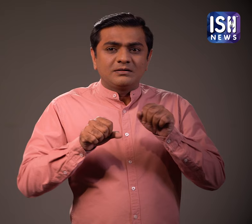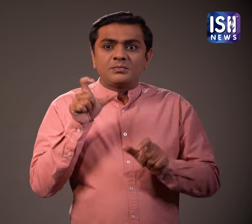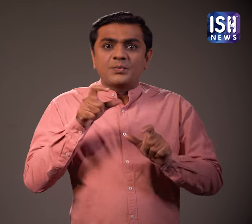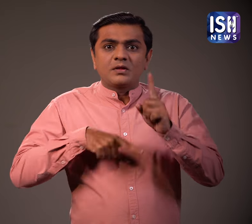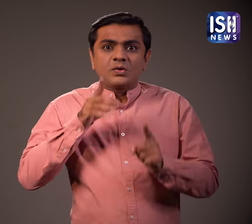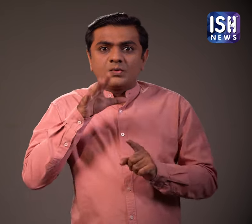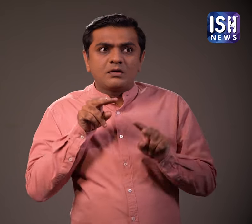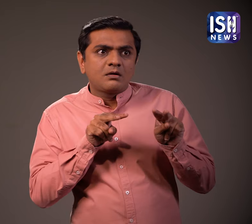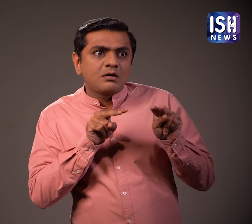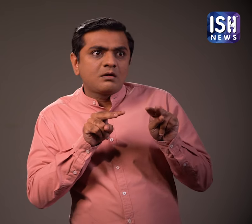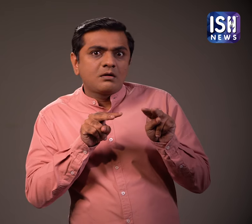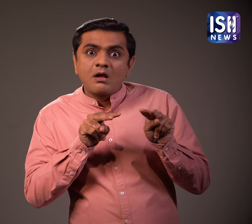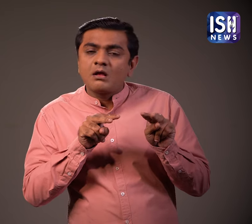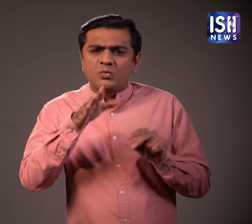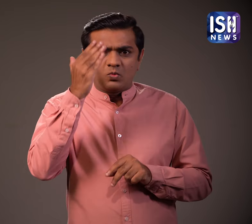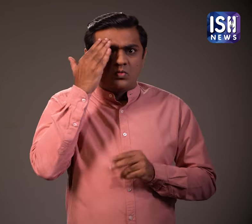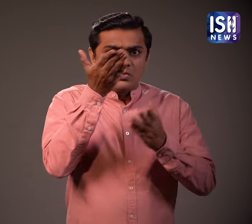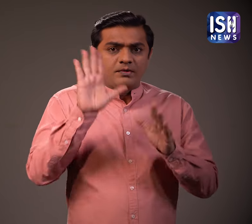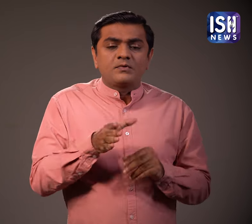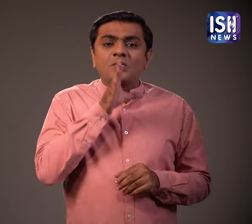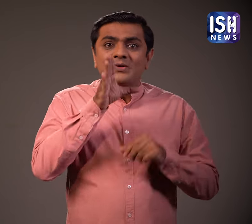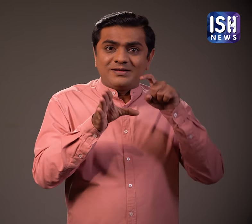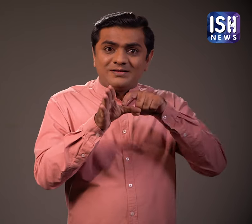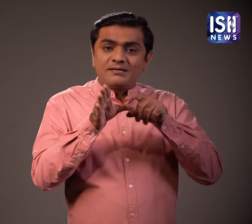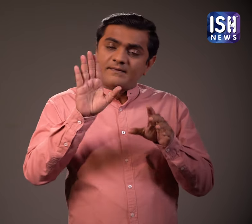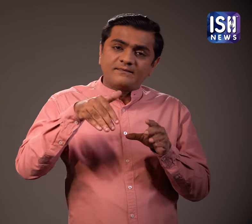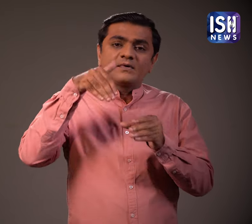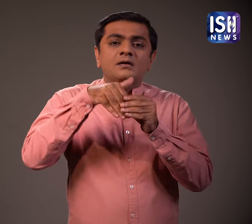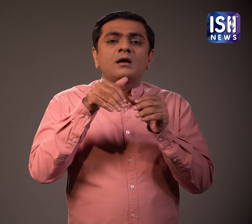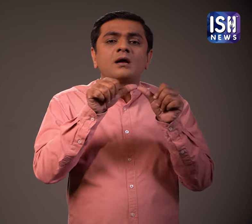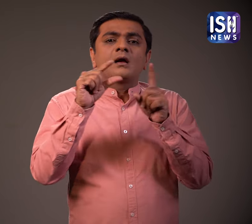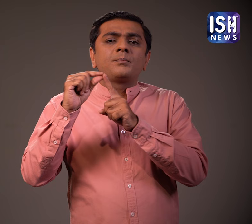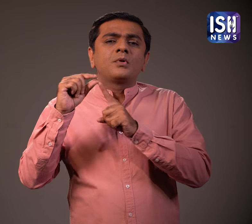Indicators app asking others to buy the tickets. We out of way.